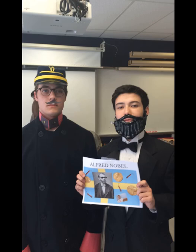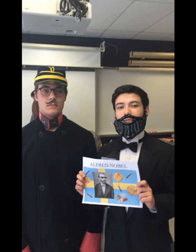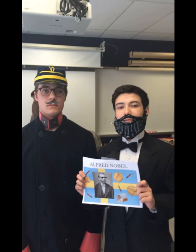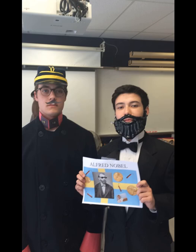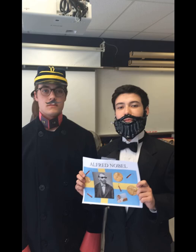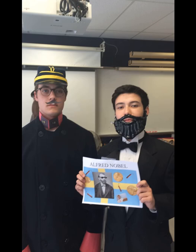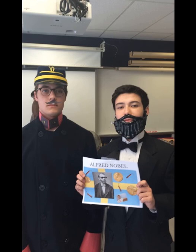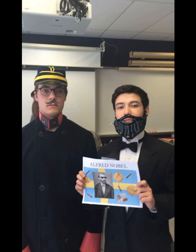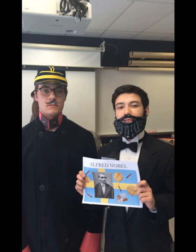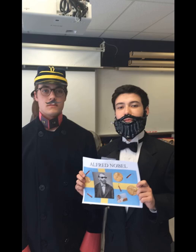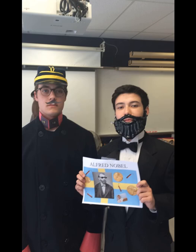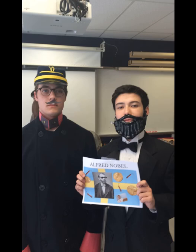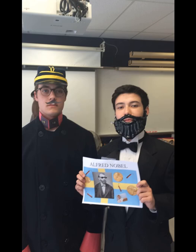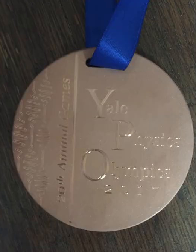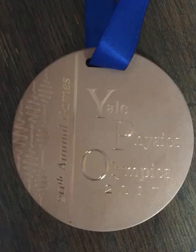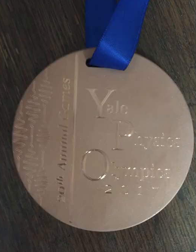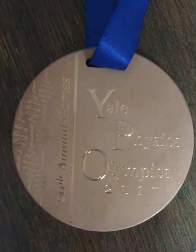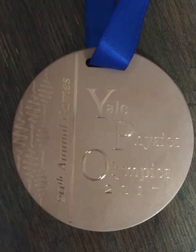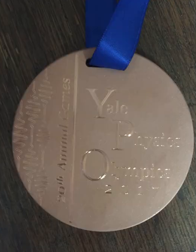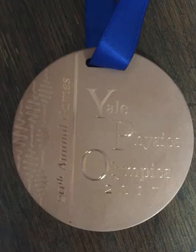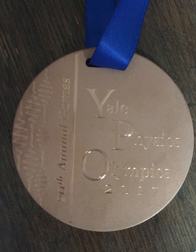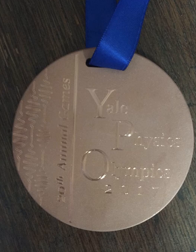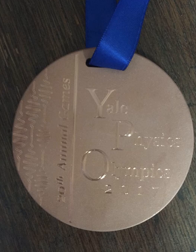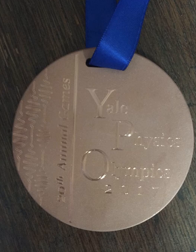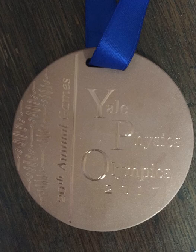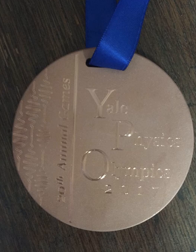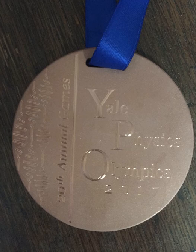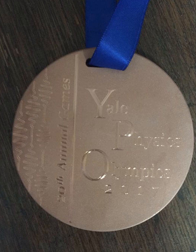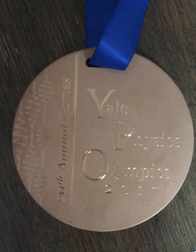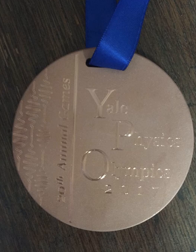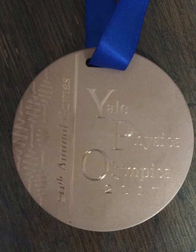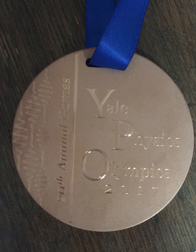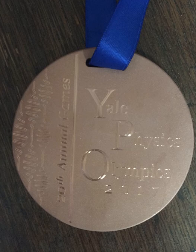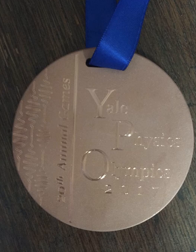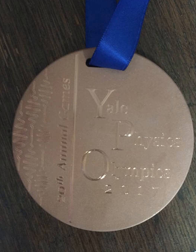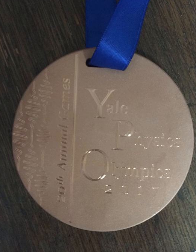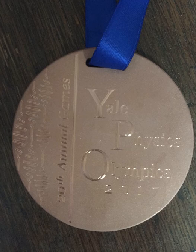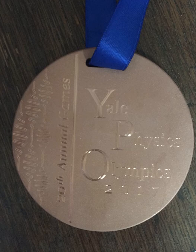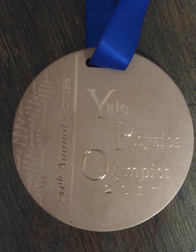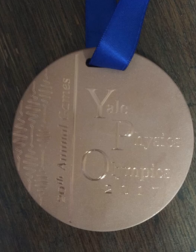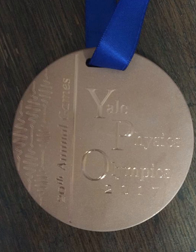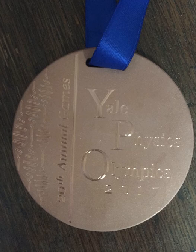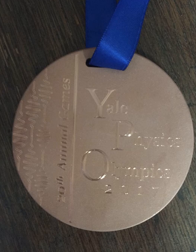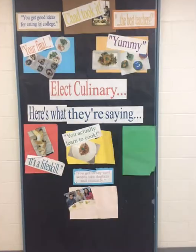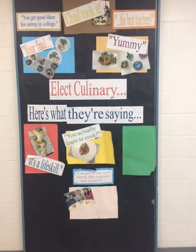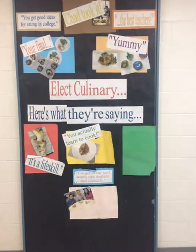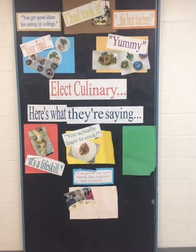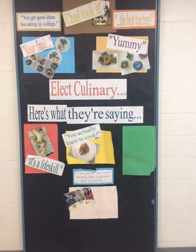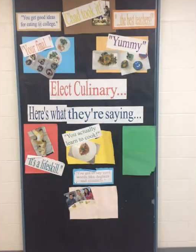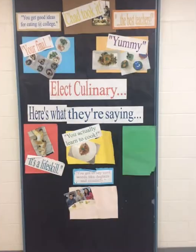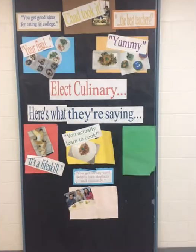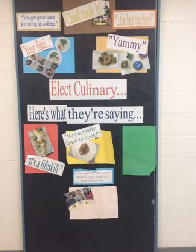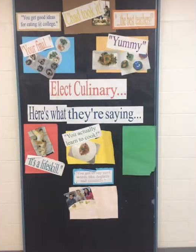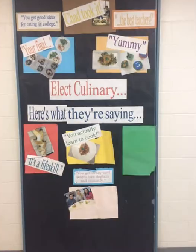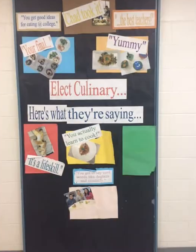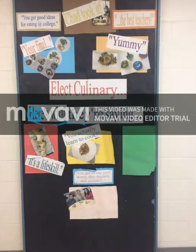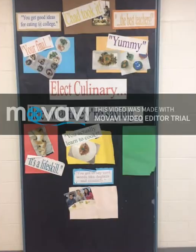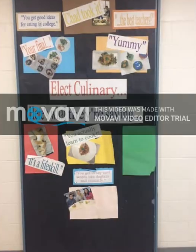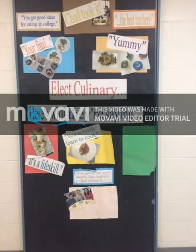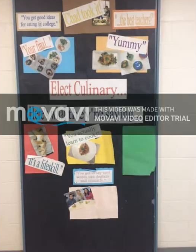economy and expectations of future employers, as well as for college and, in some classes, everyday life. The tests given are largely centered